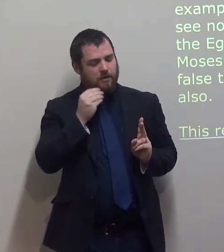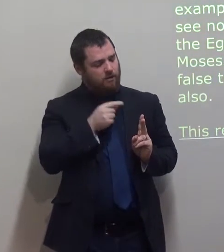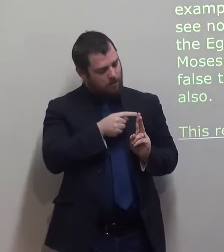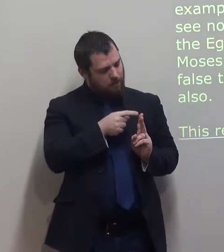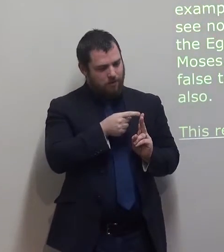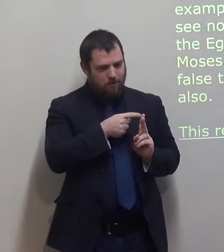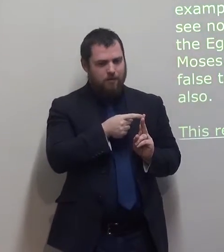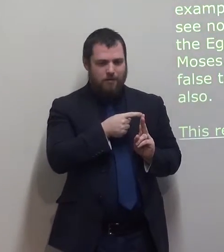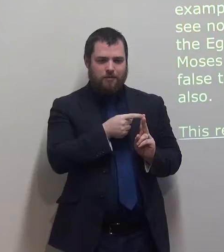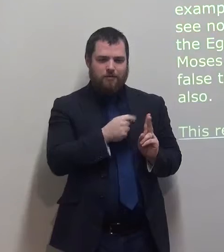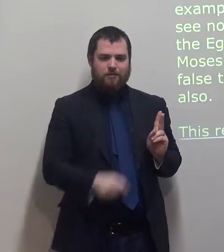The Egyptians failed.